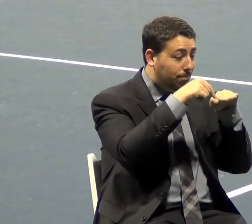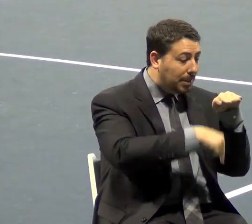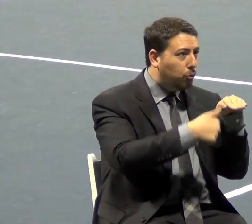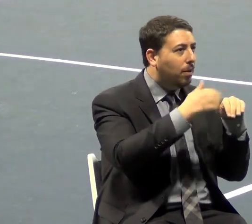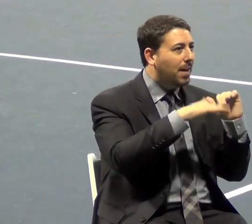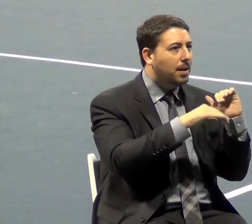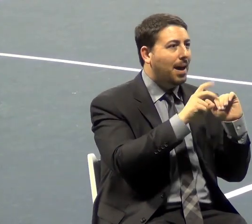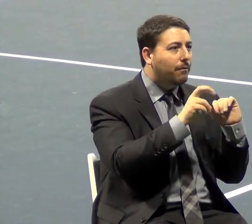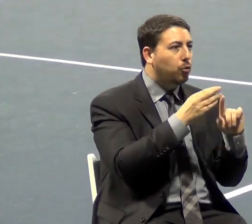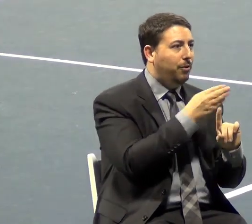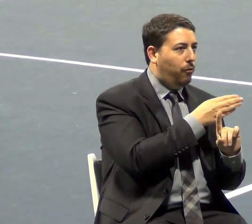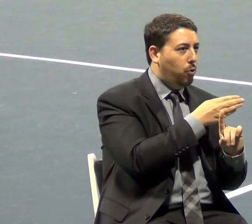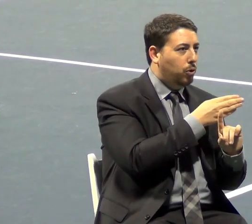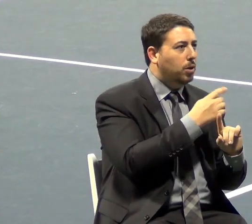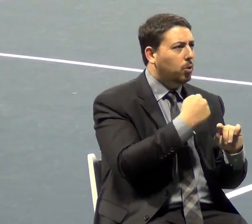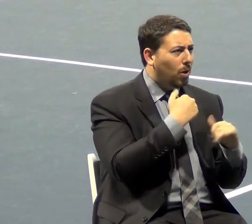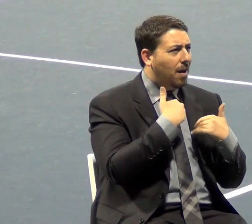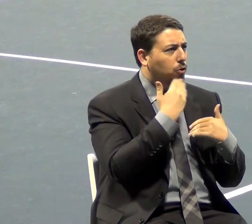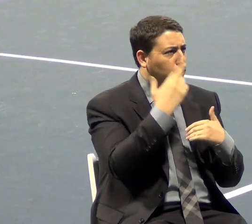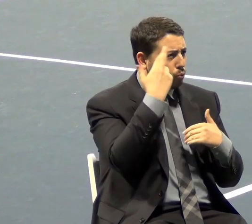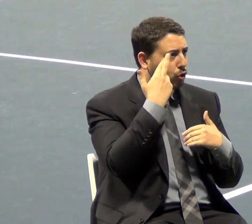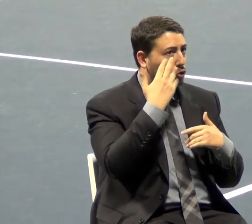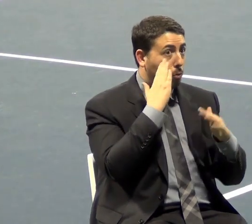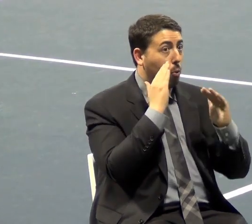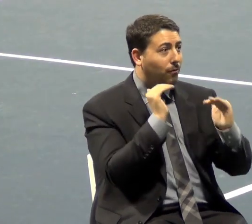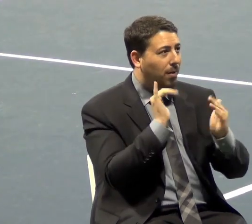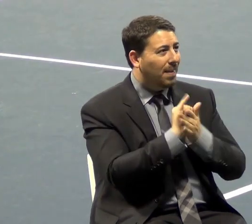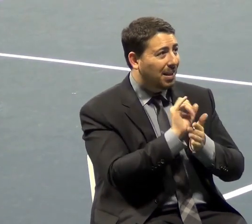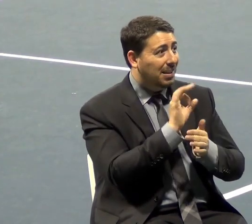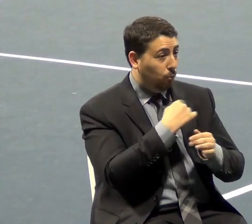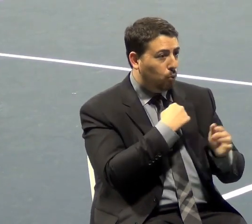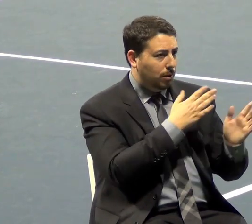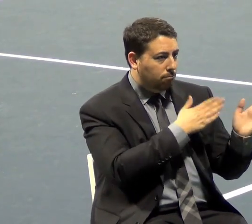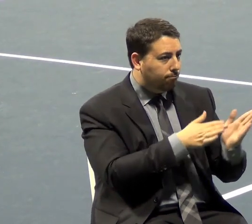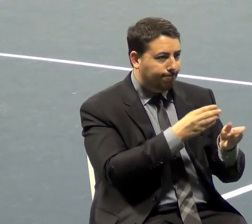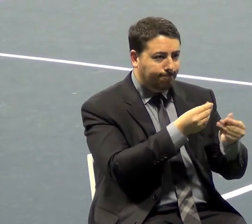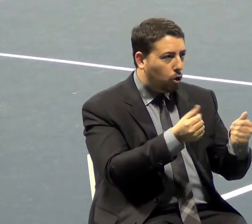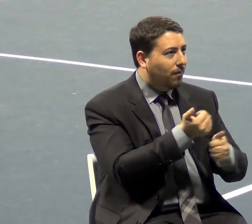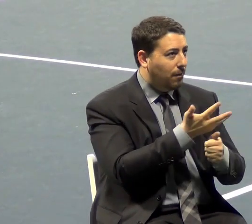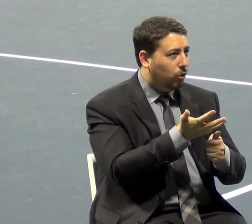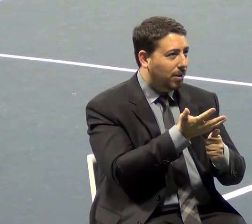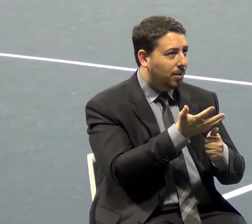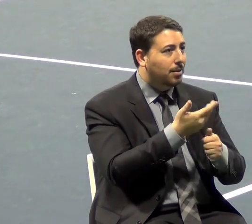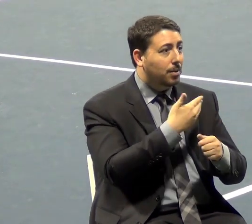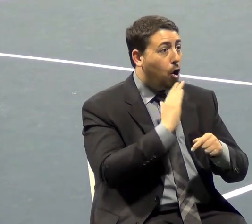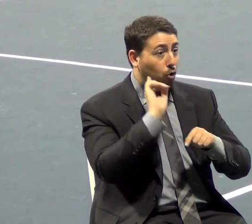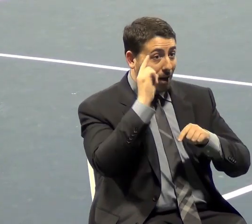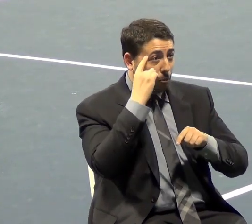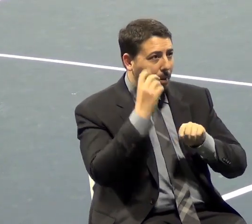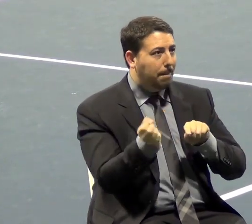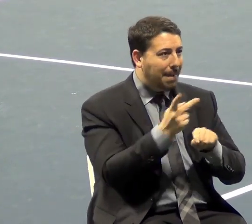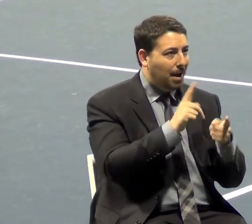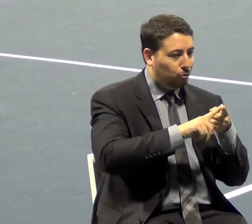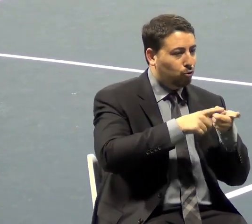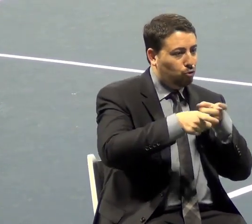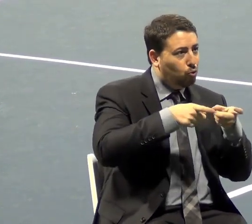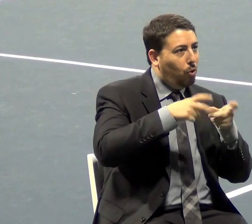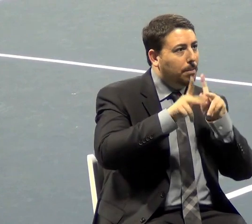So there's reason to be hopeful that if we ever get our house in order and get our government back in the control of people who believe in